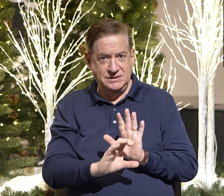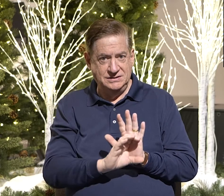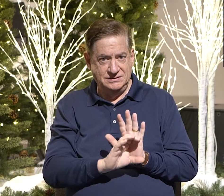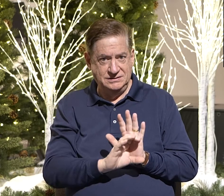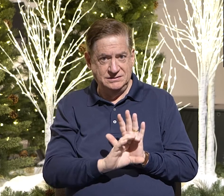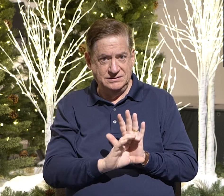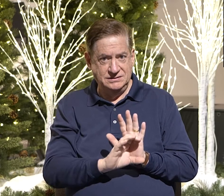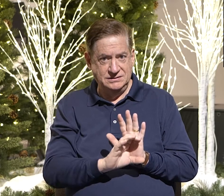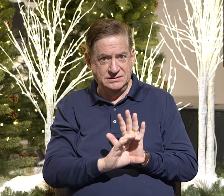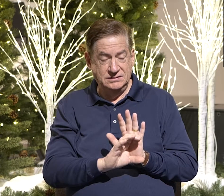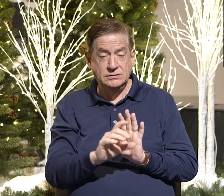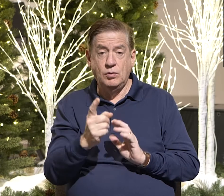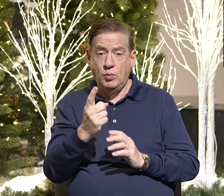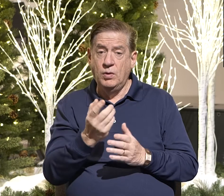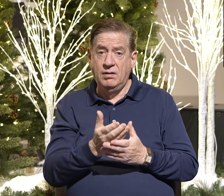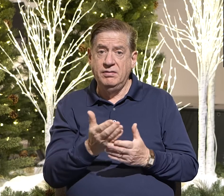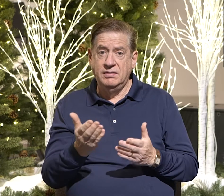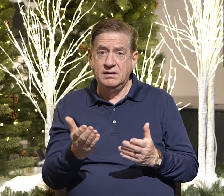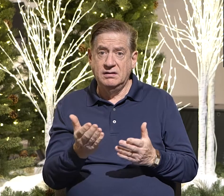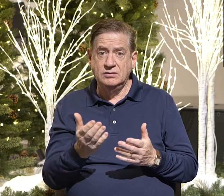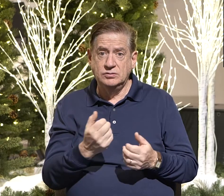It's one thing to love.